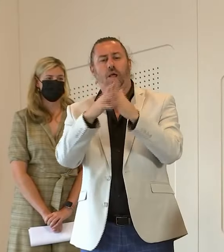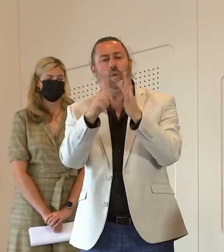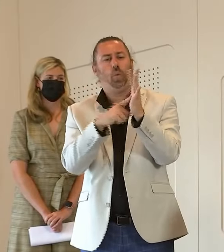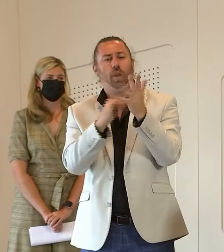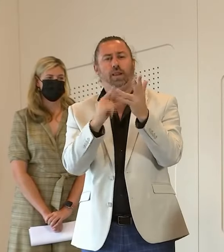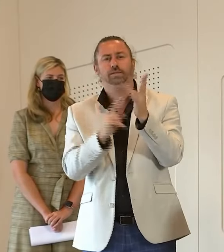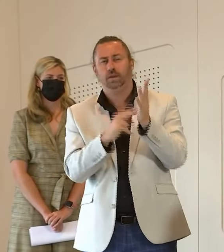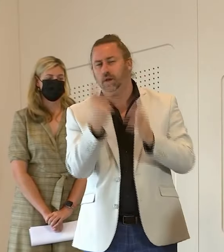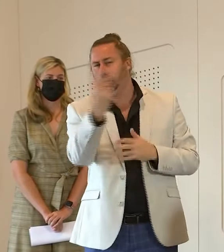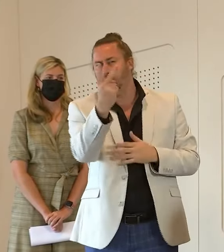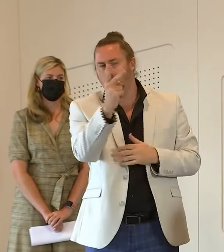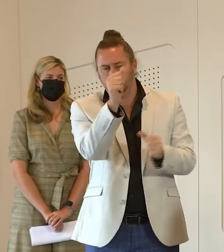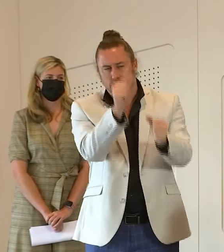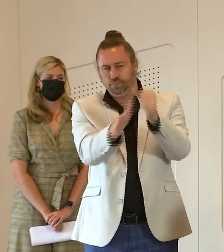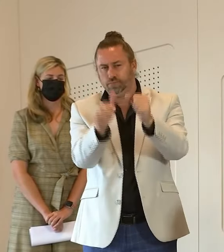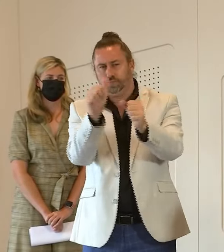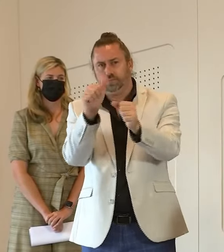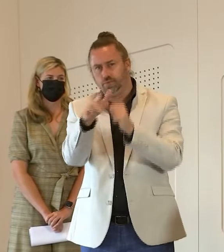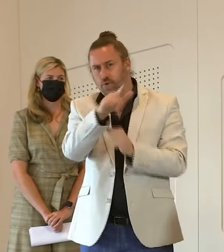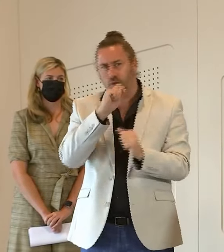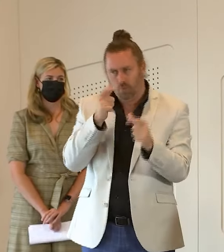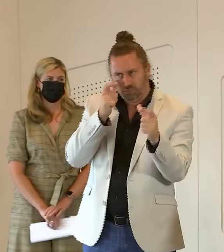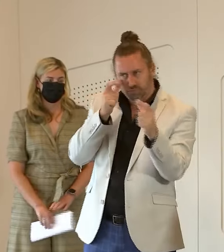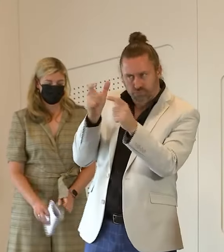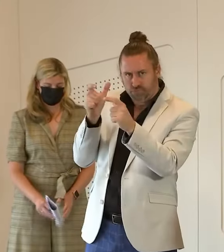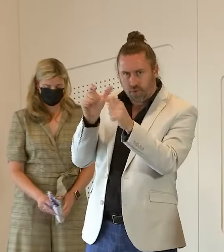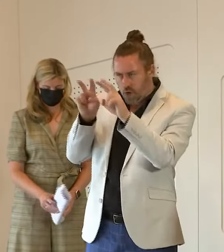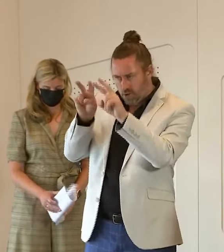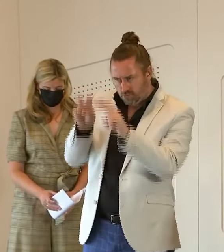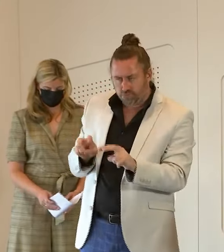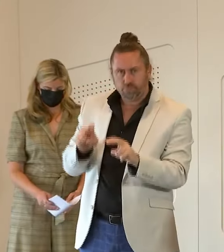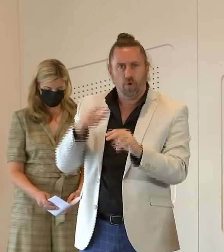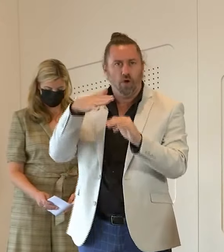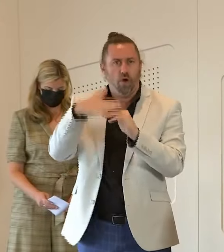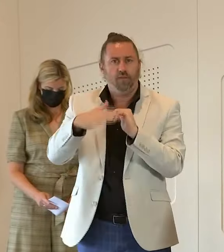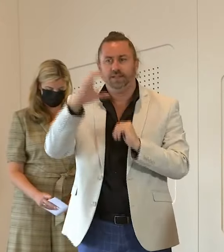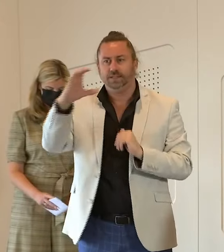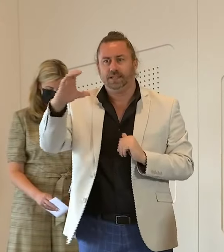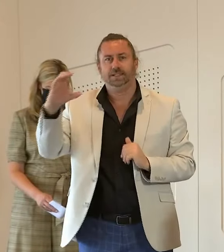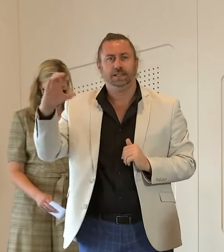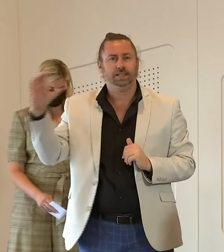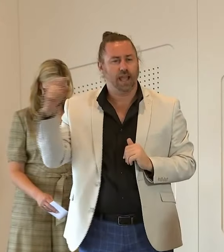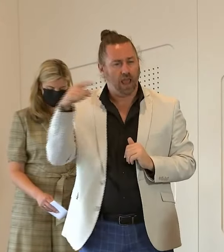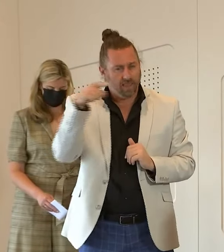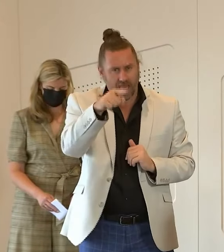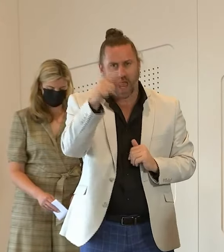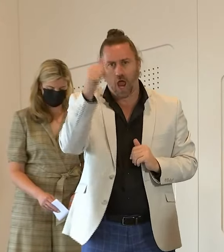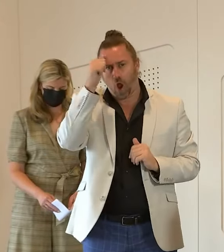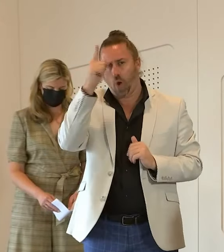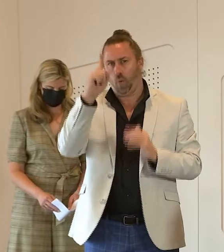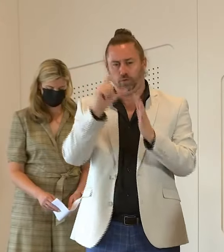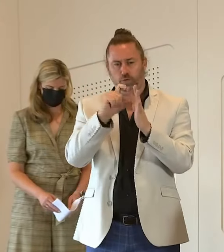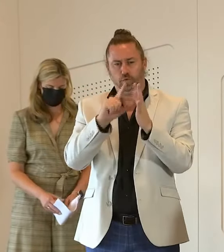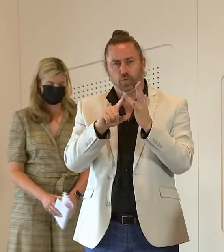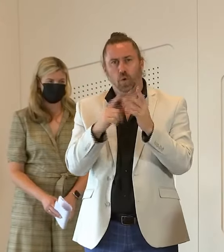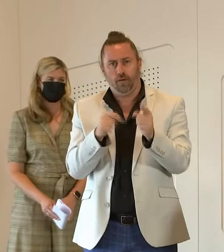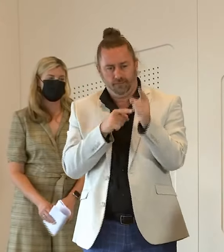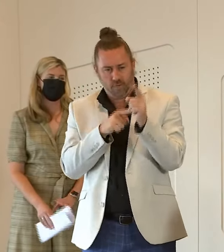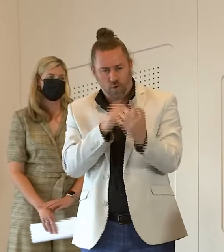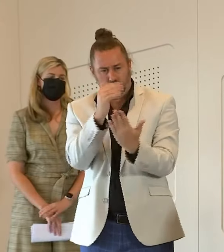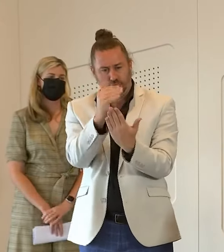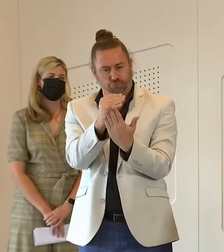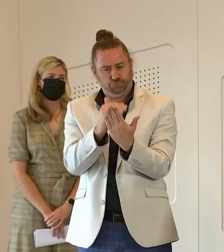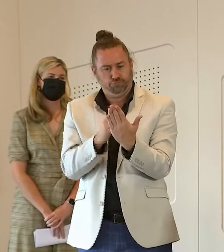out their responsibilities and duties as outlined in the terms of reference that they have